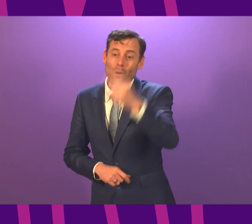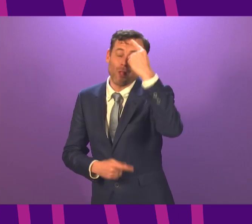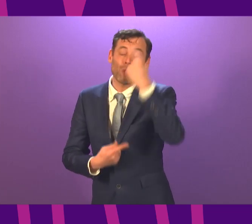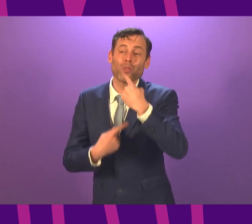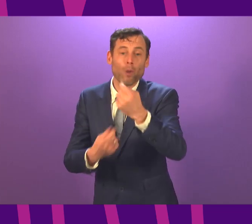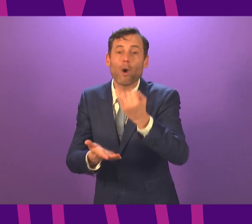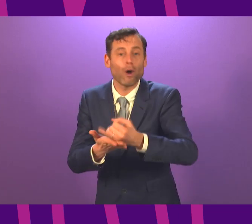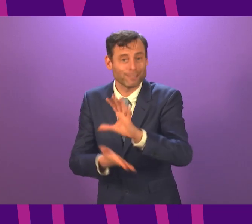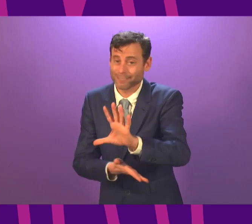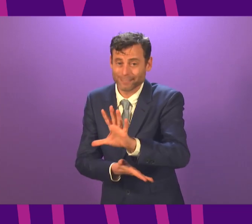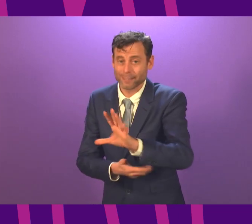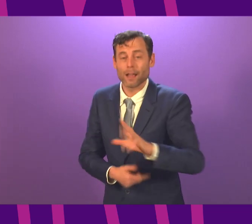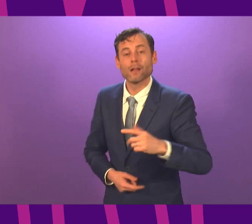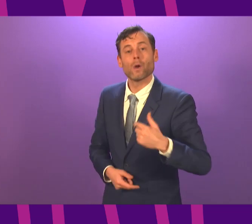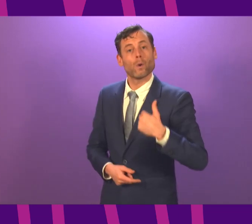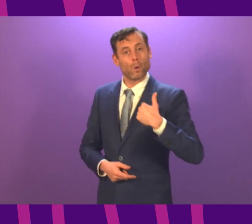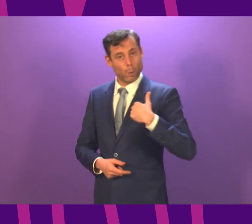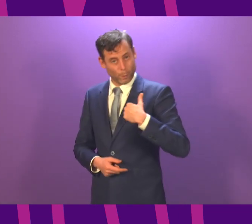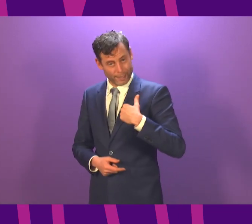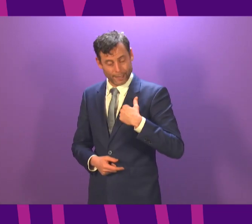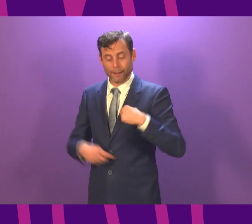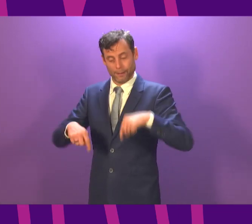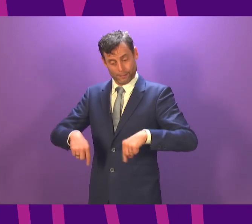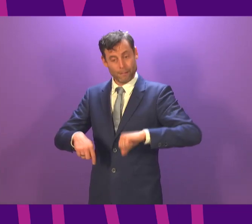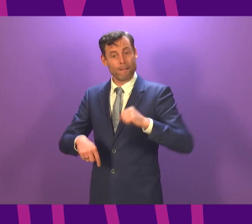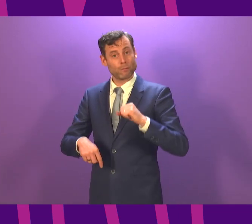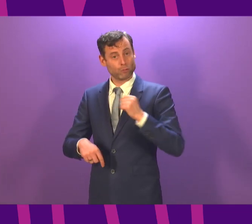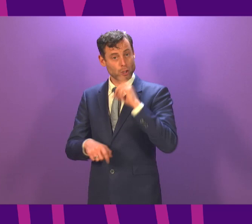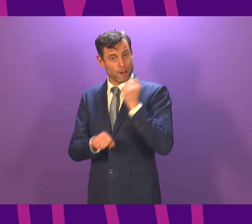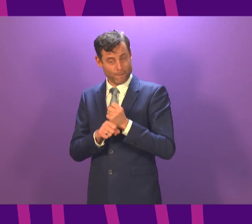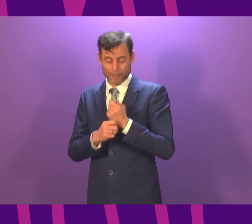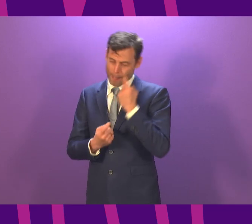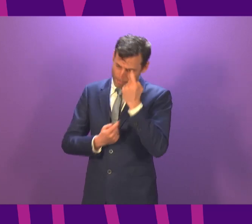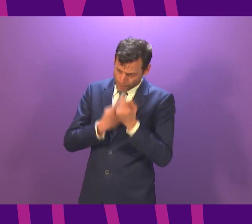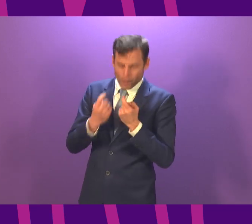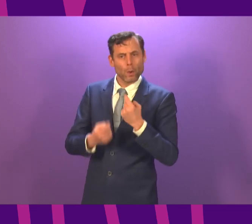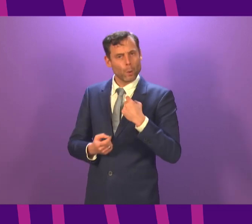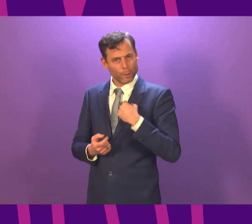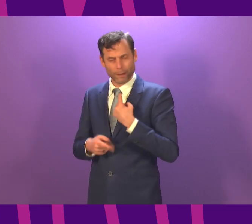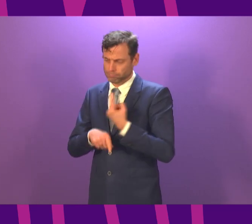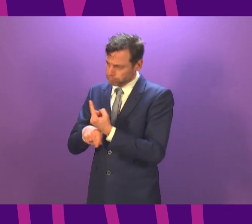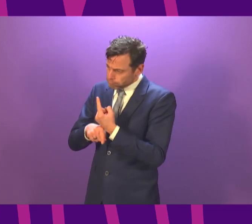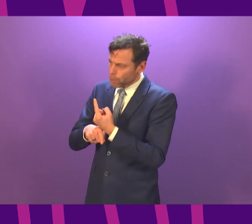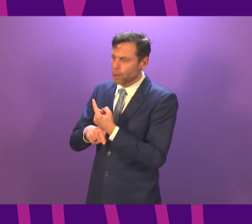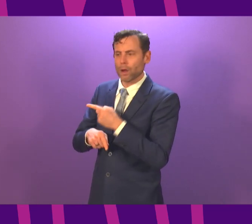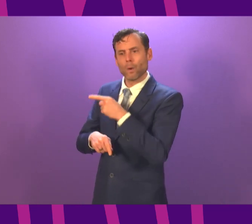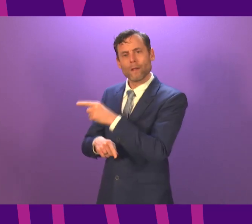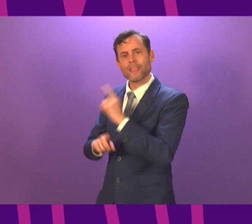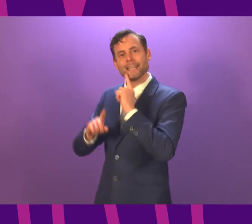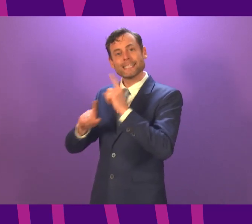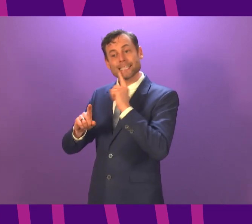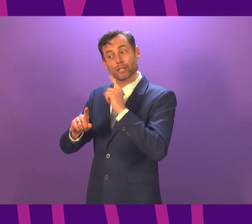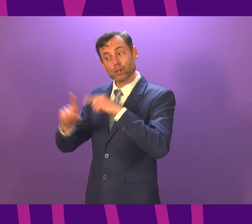said is that we are considering internally in government and we will have discussions with those within the teaching